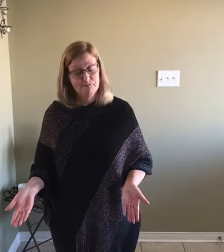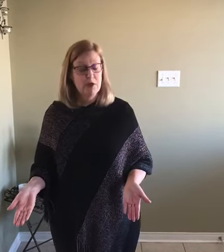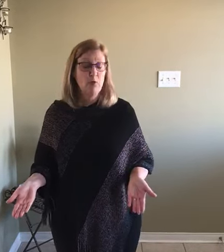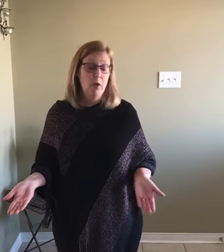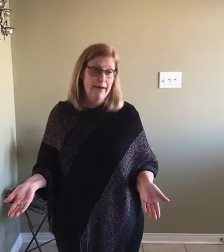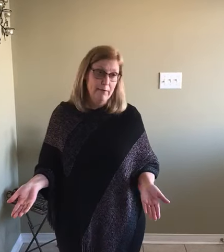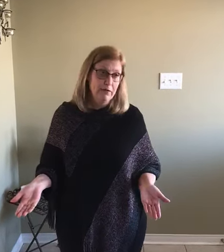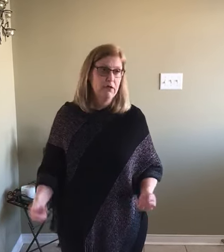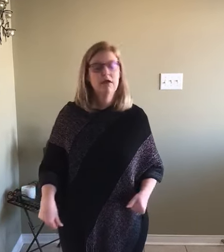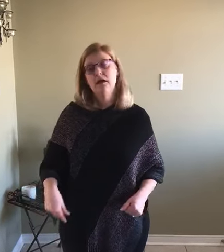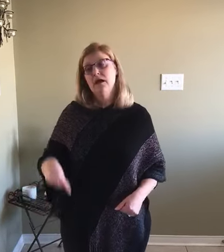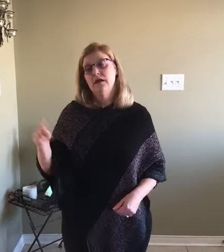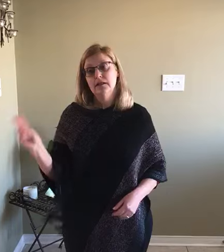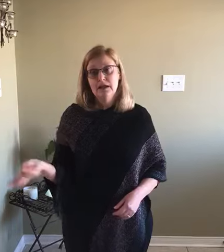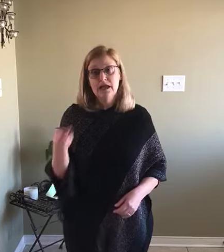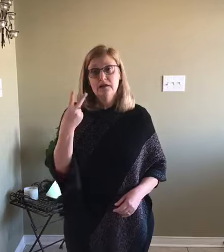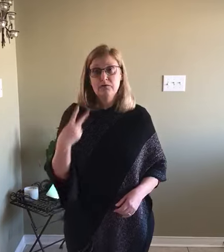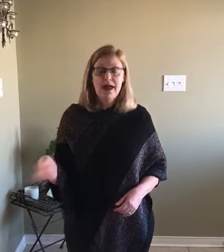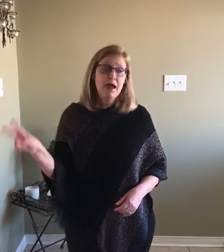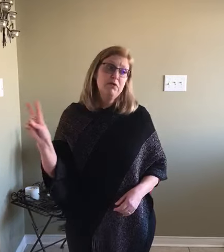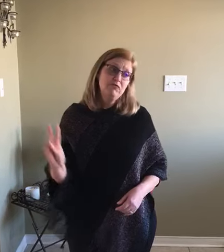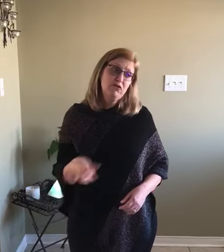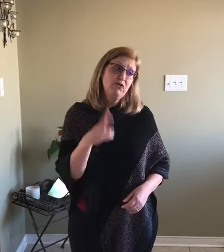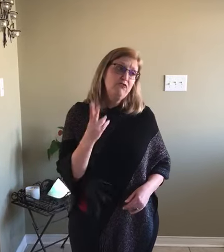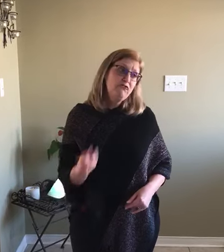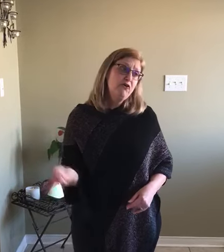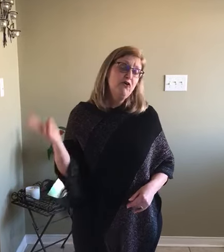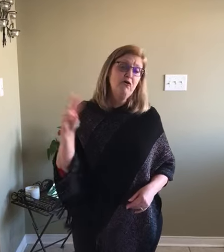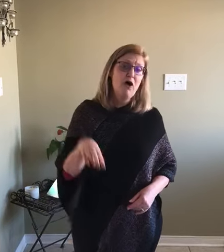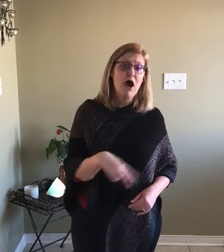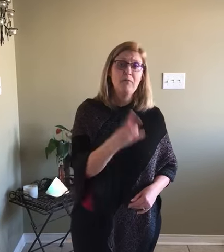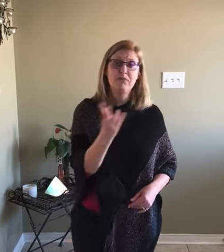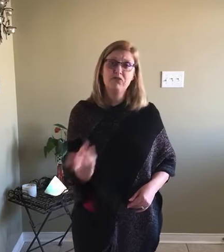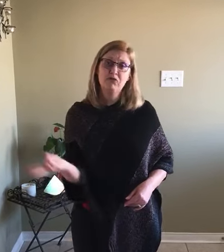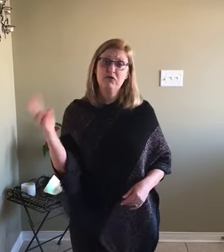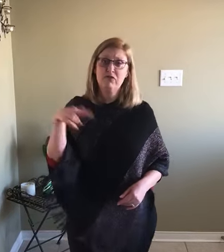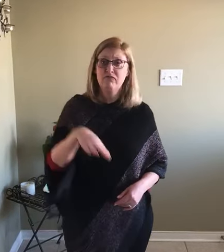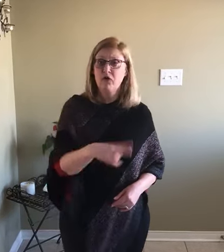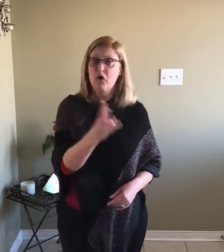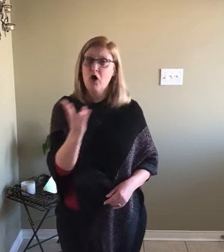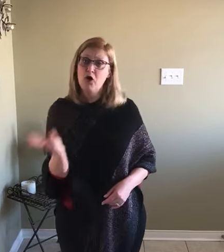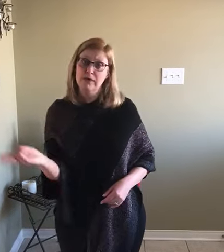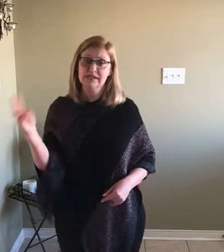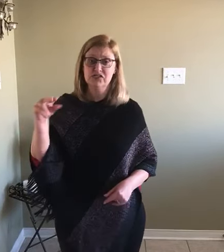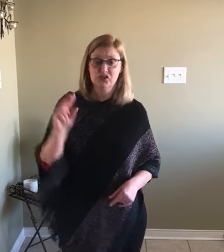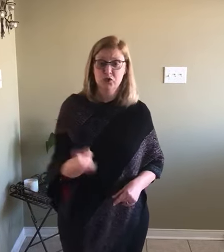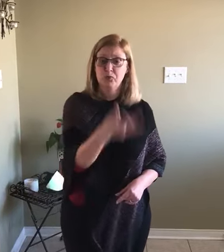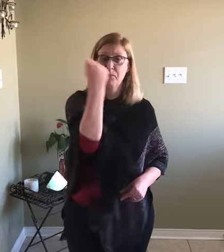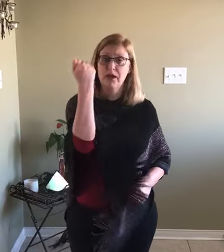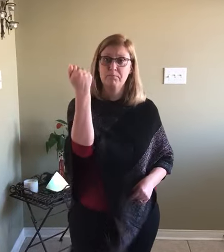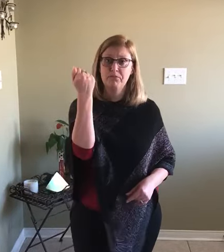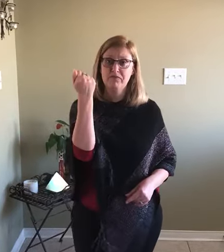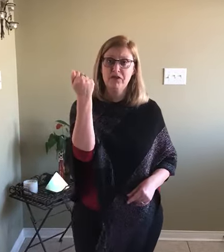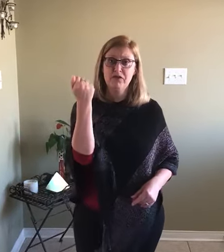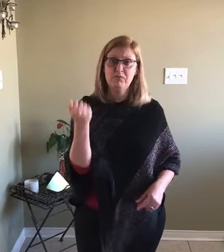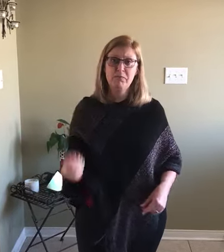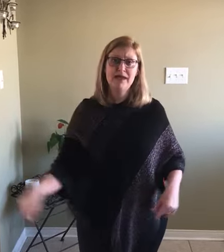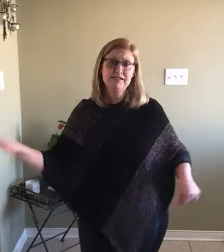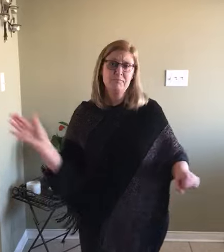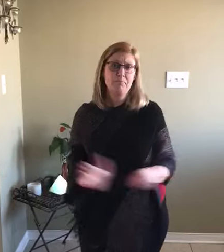well, Little Rabbit Foo-Foo, hopping through the forest, scooping up the field mice and